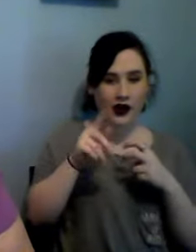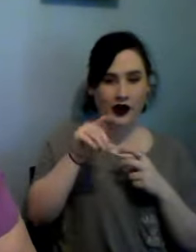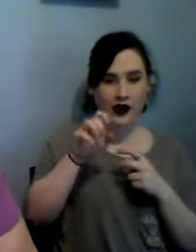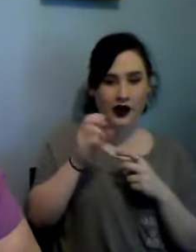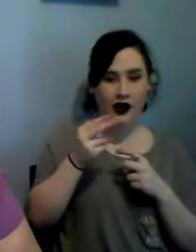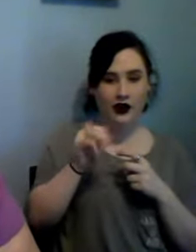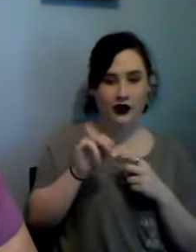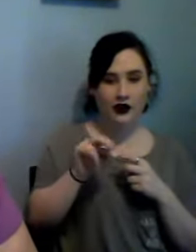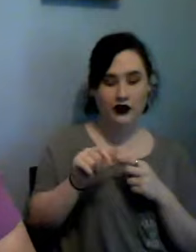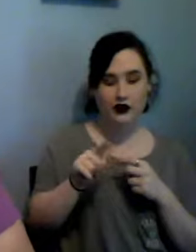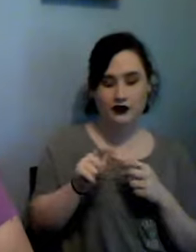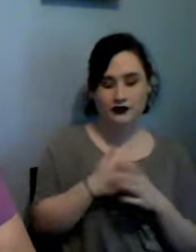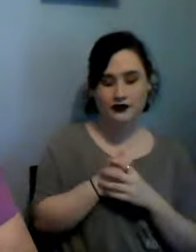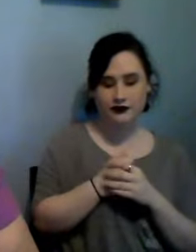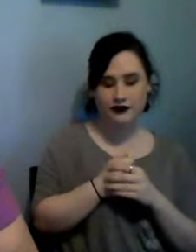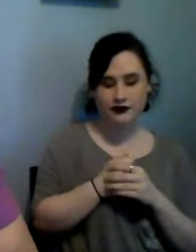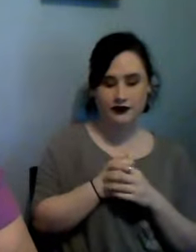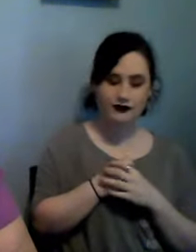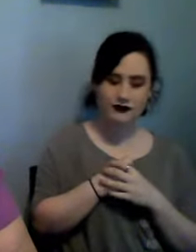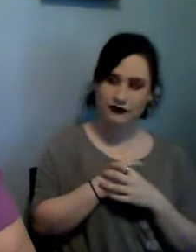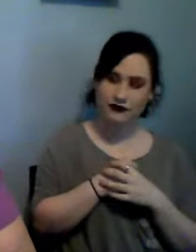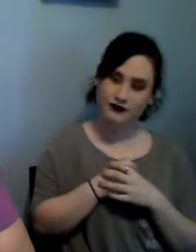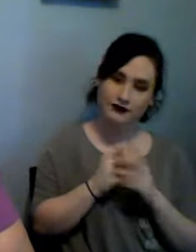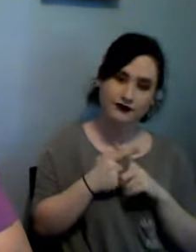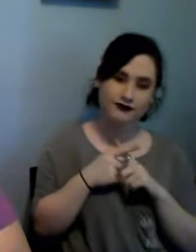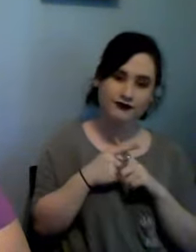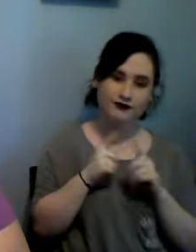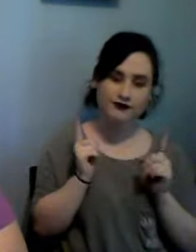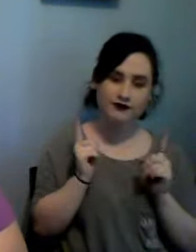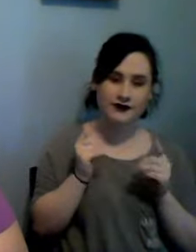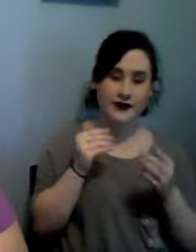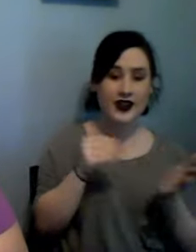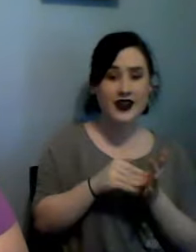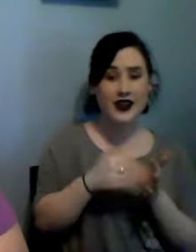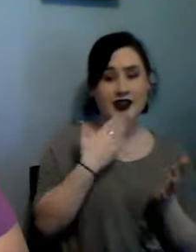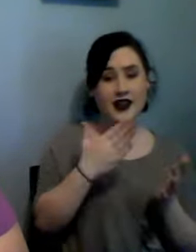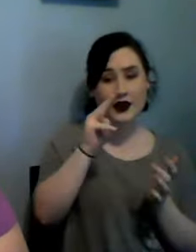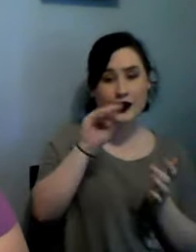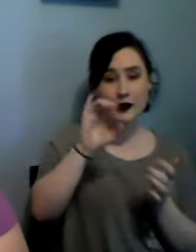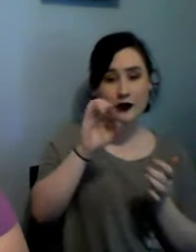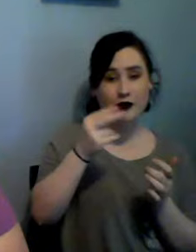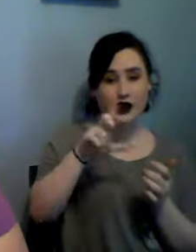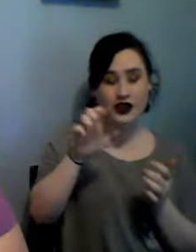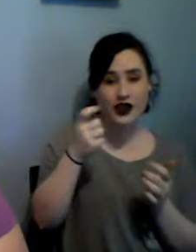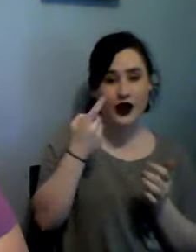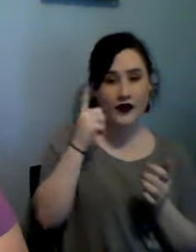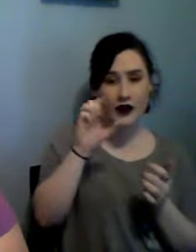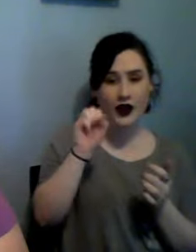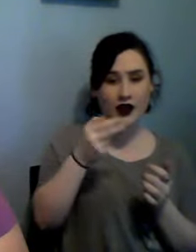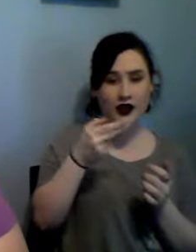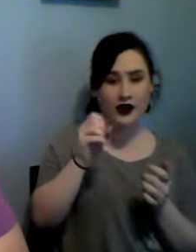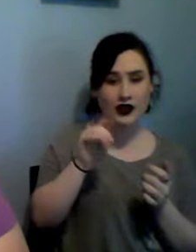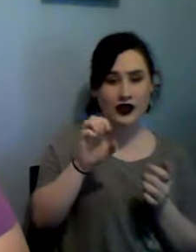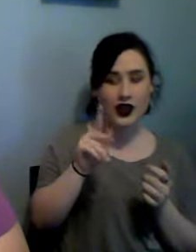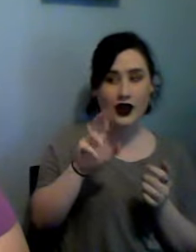but again thank you Michelle for the shout out I really do appreciate it and I have a